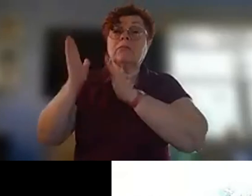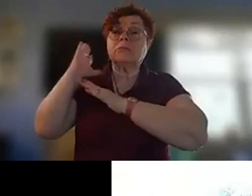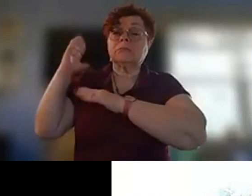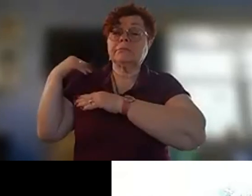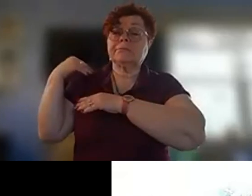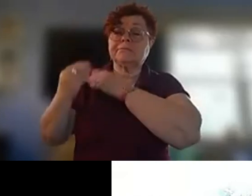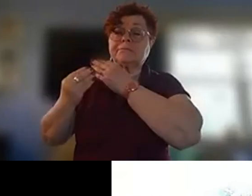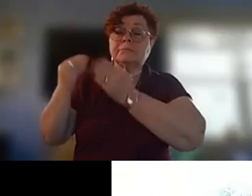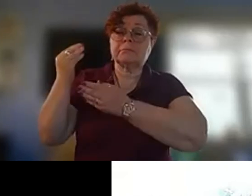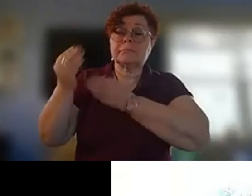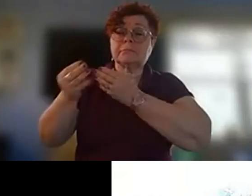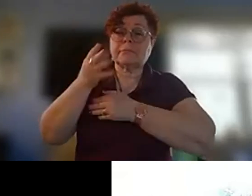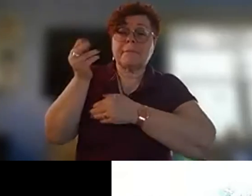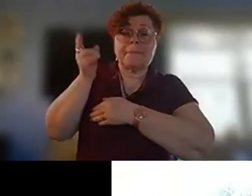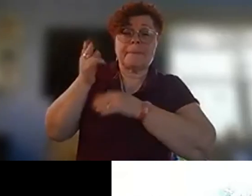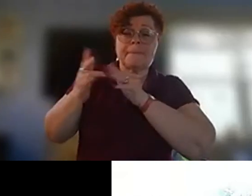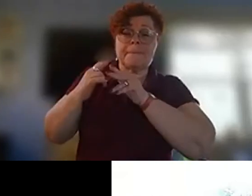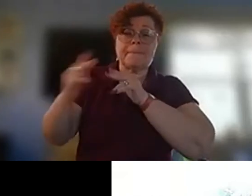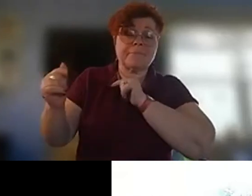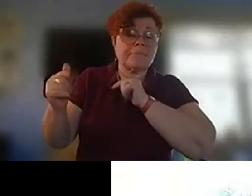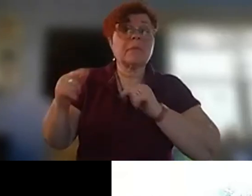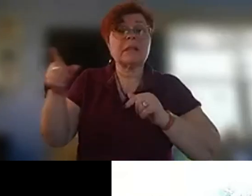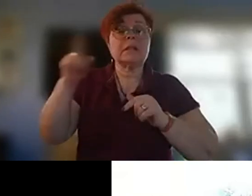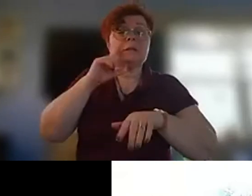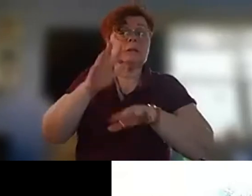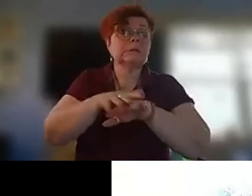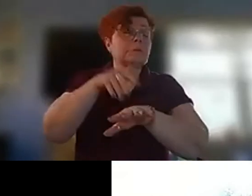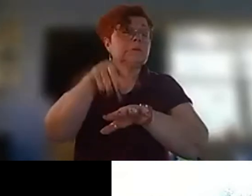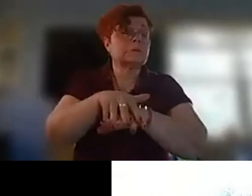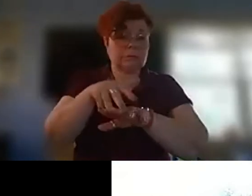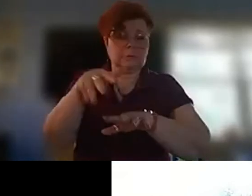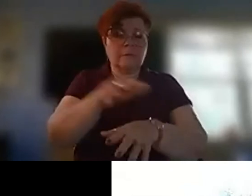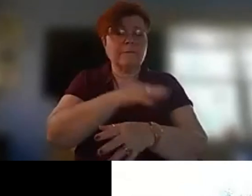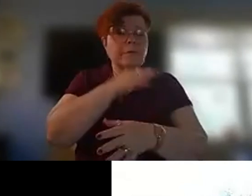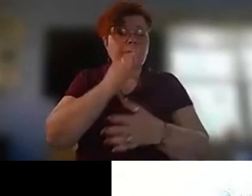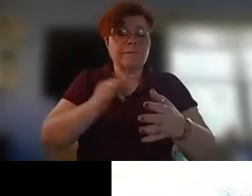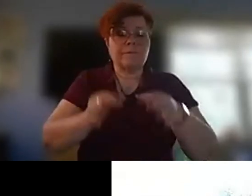as history these native american footprints are our legacy